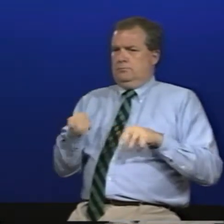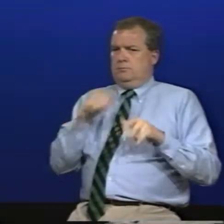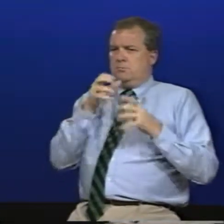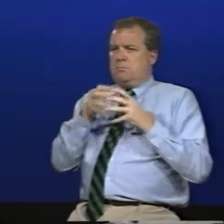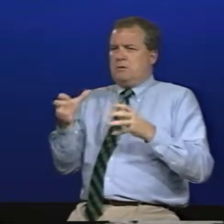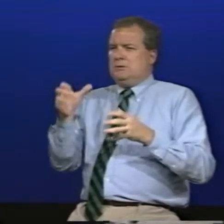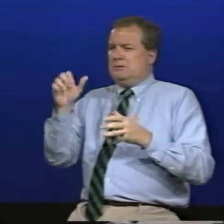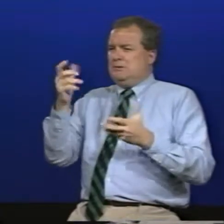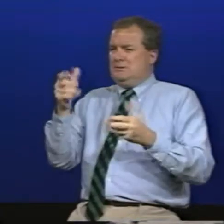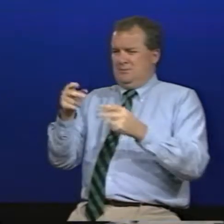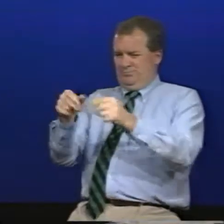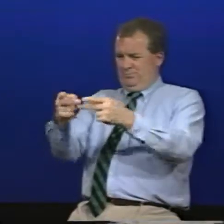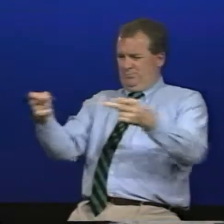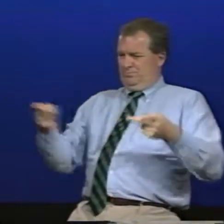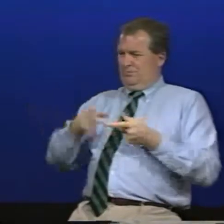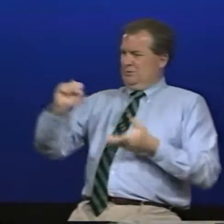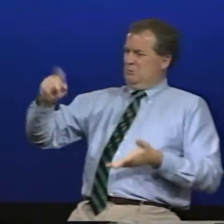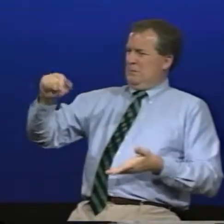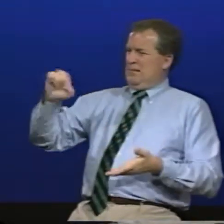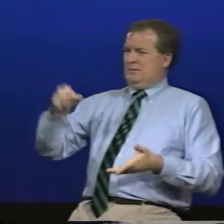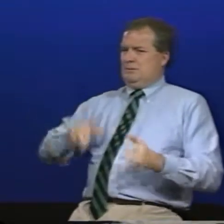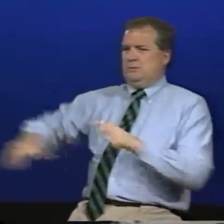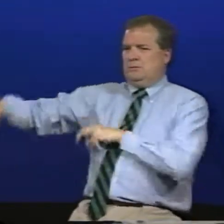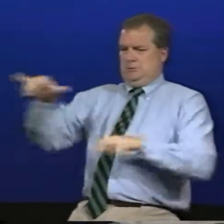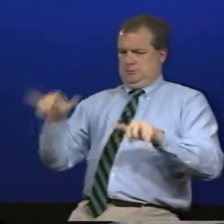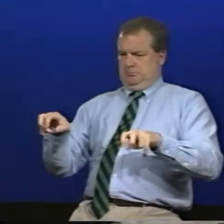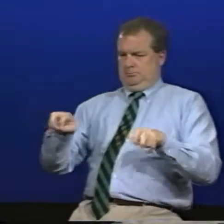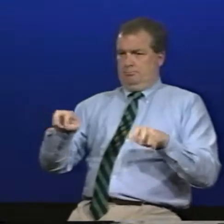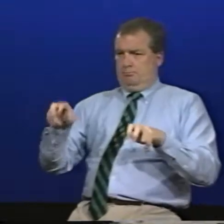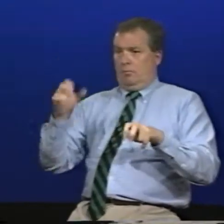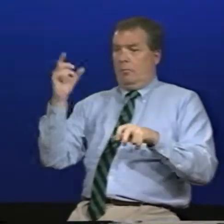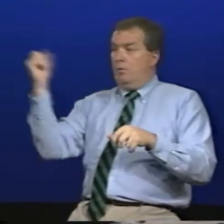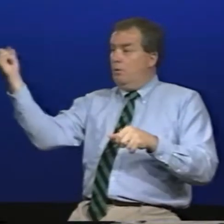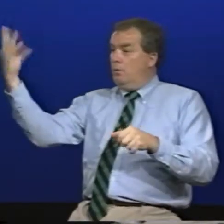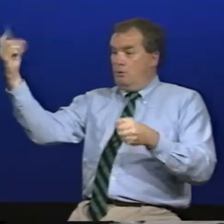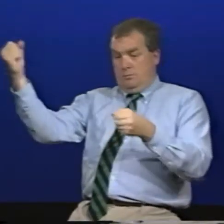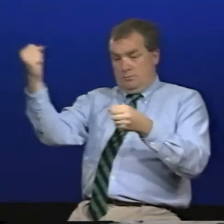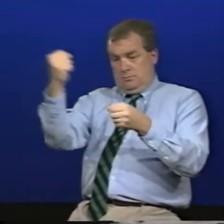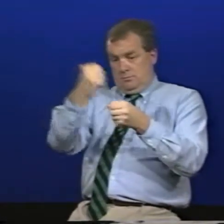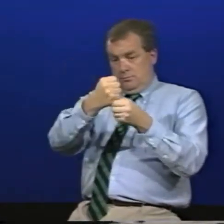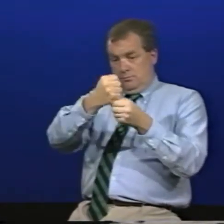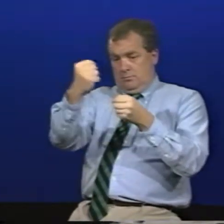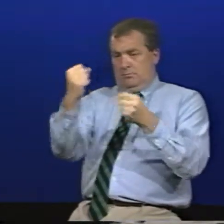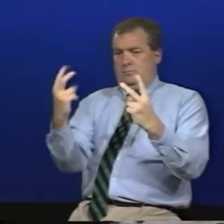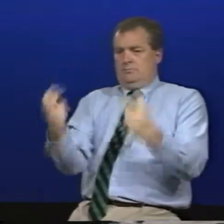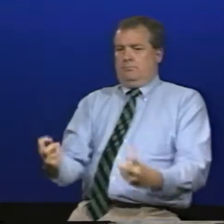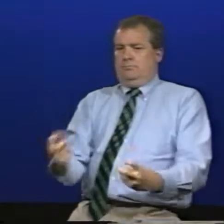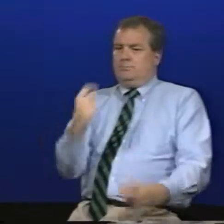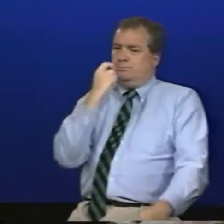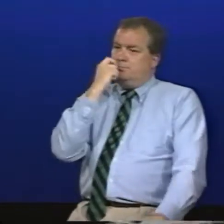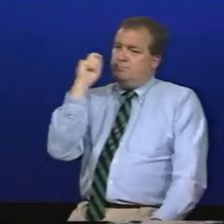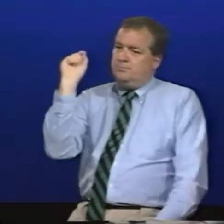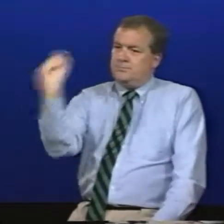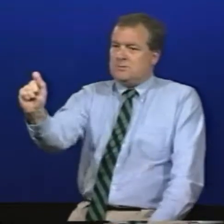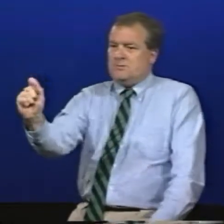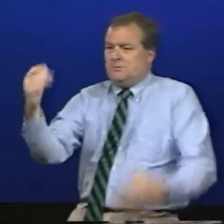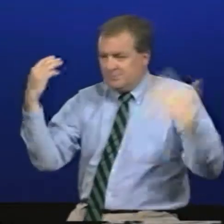position of the forwards in the lower court mostly because they don't have to negotiate a lot of space you know a lot of times